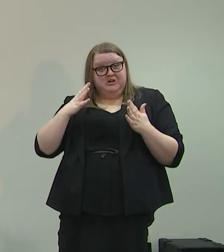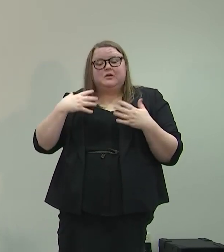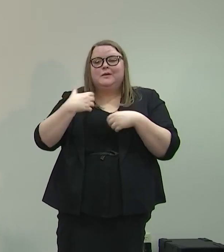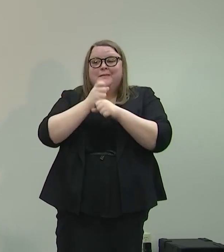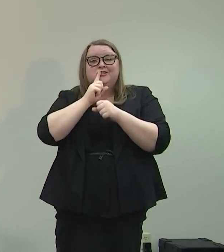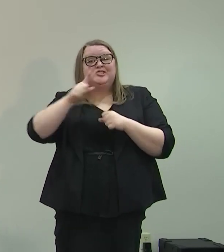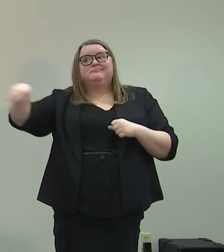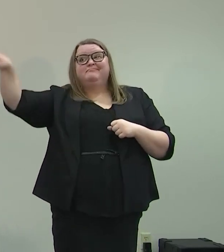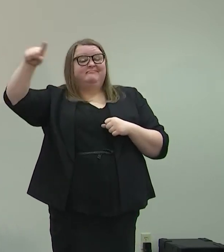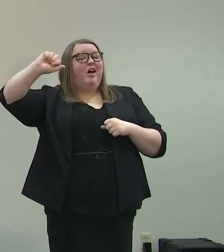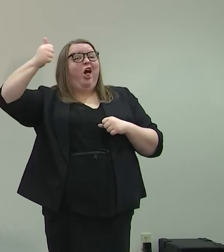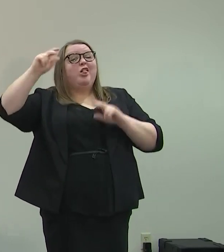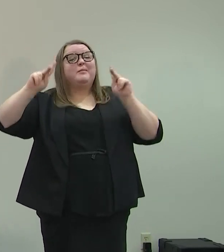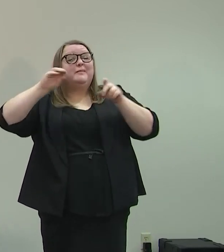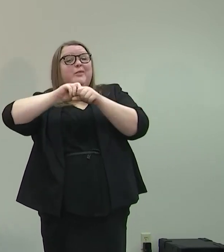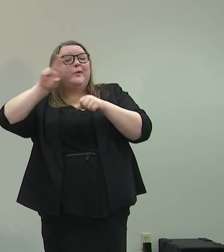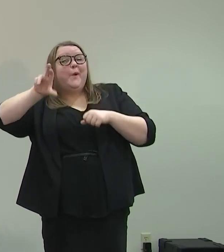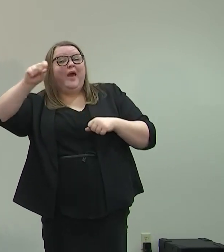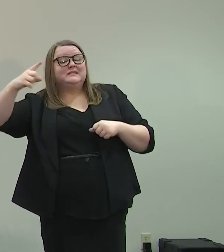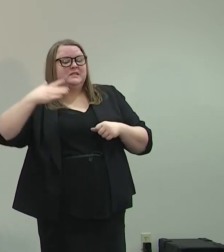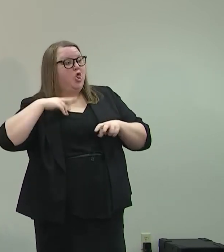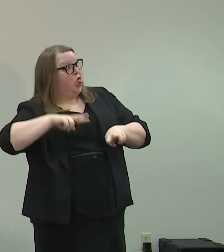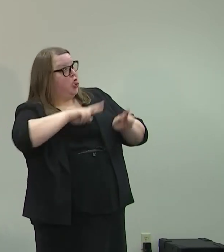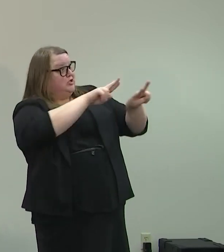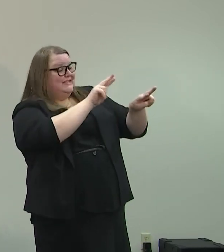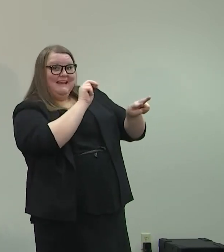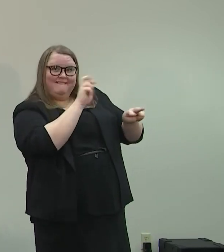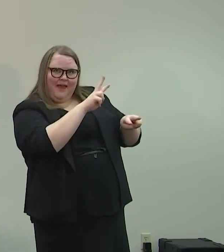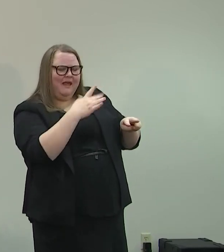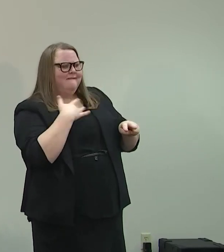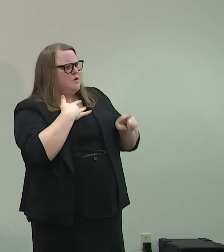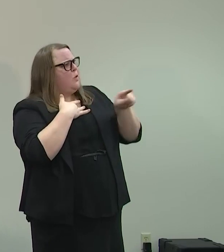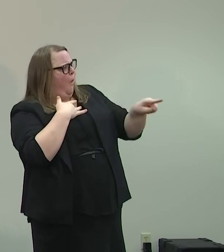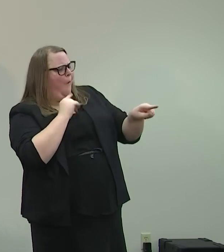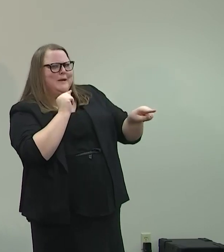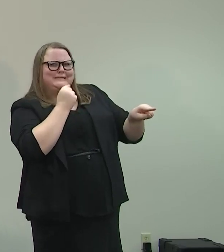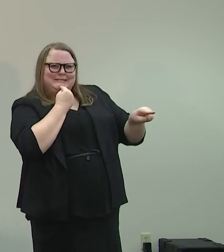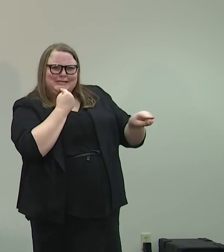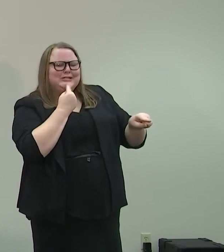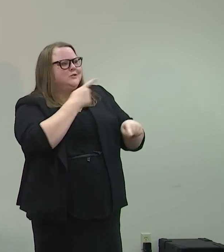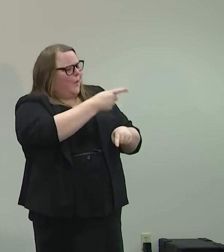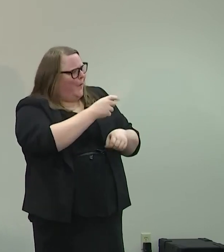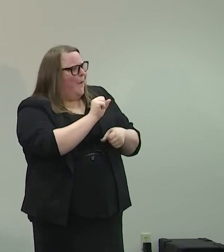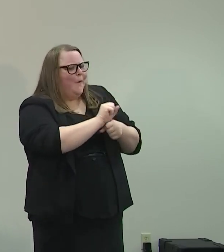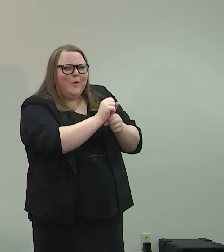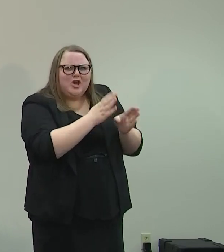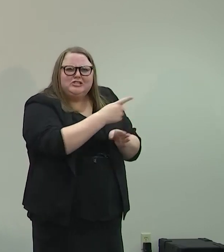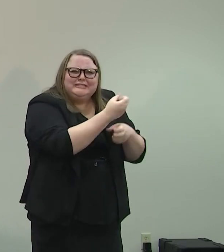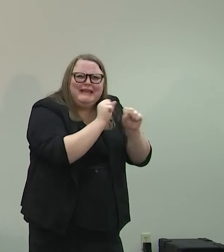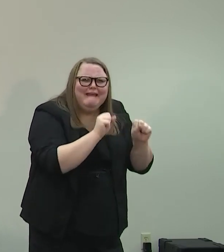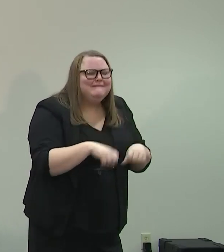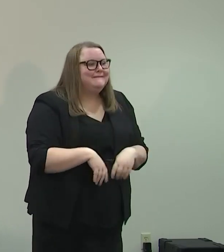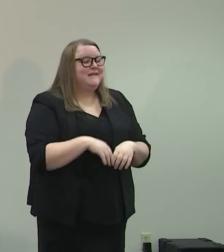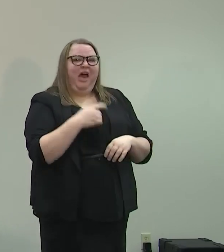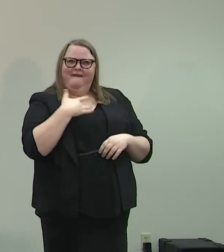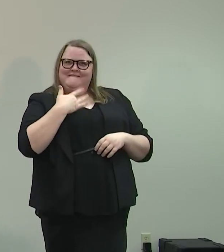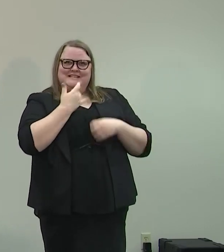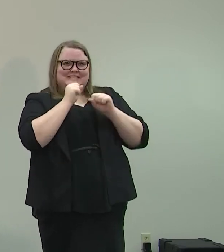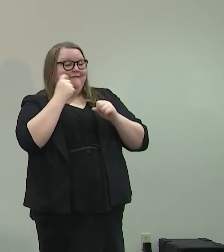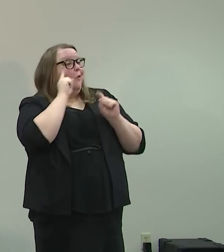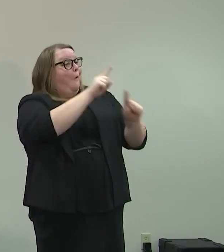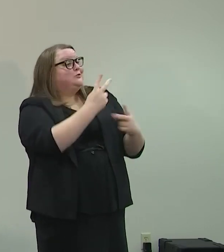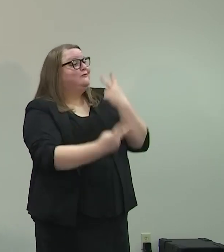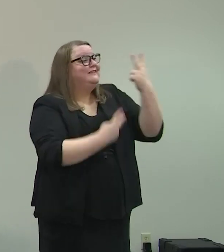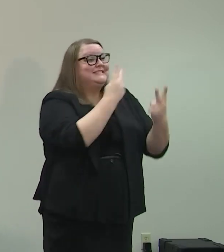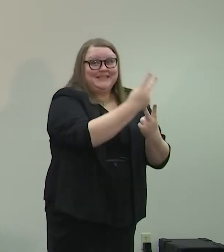Nevada seriously, and that we keep our workers safe, and make sure our visitors feel safe coming here. I